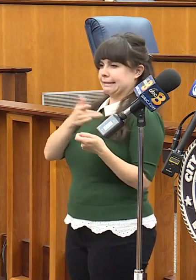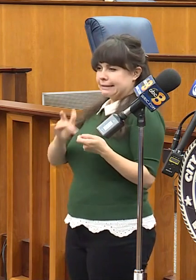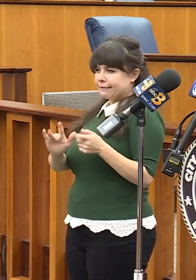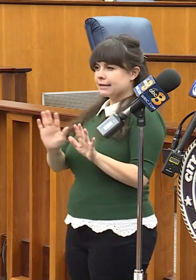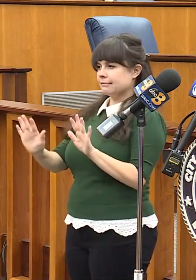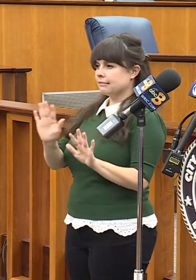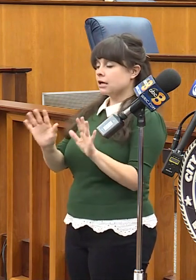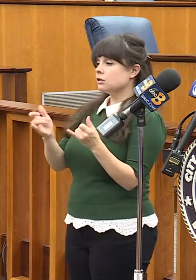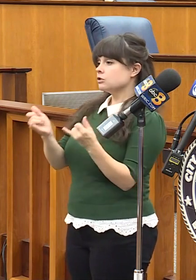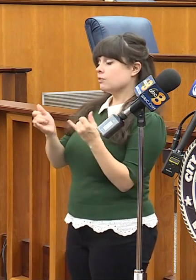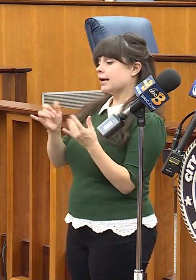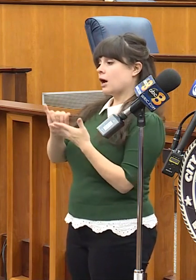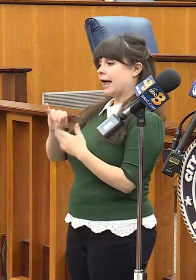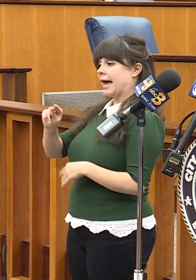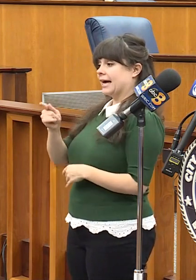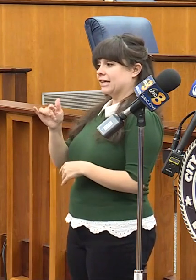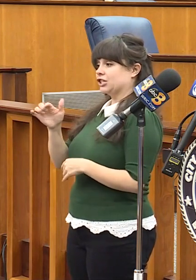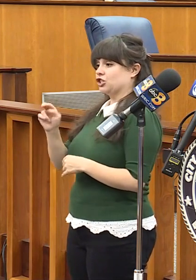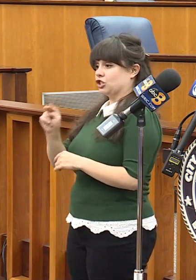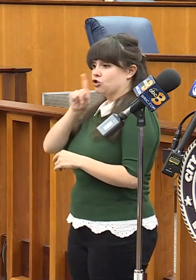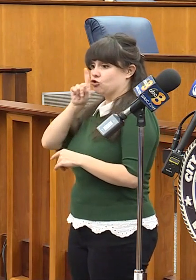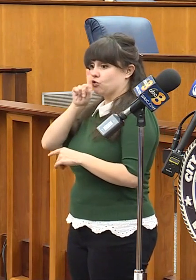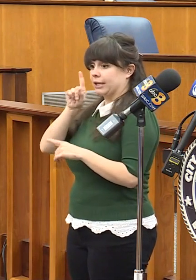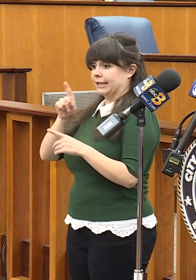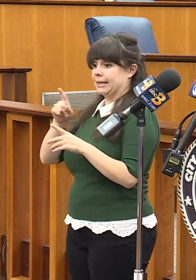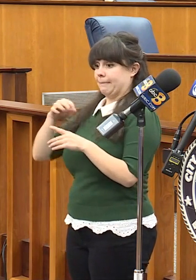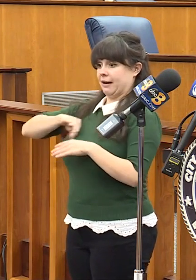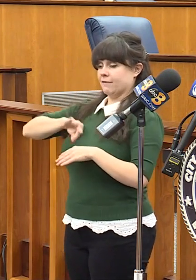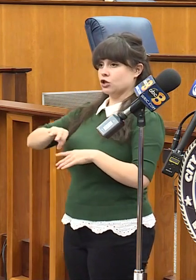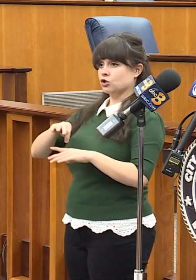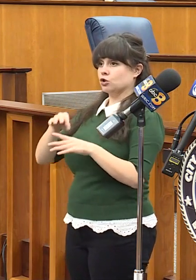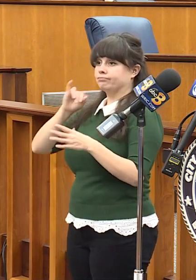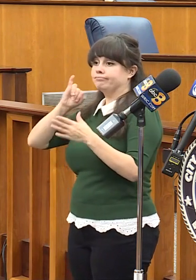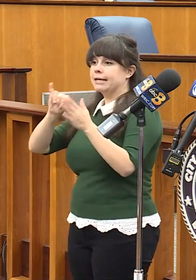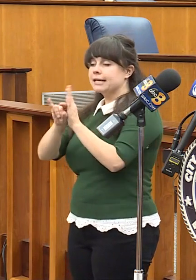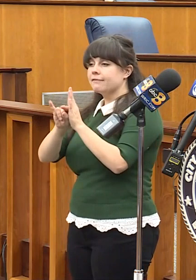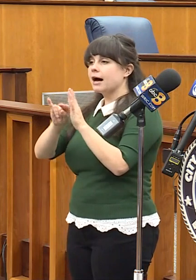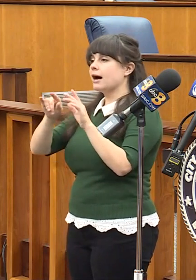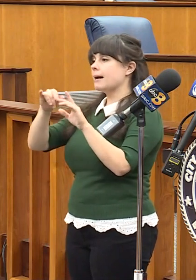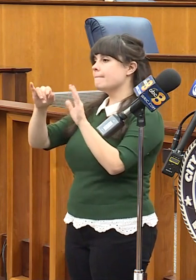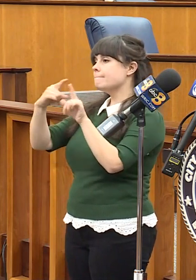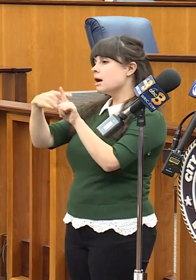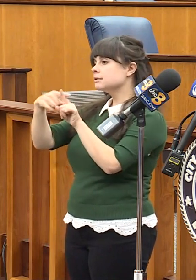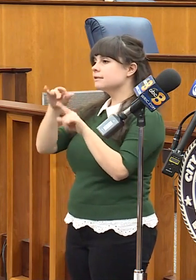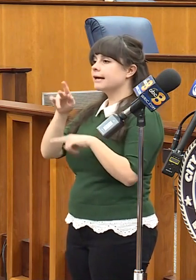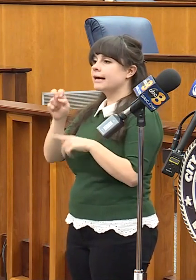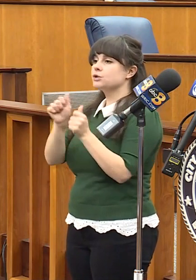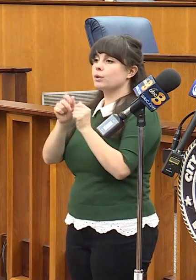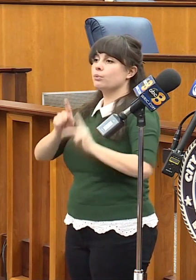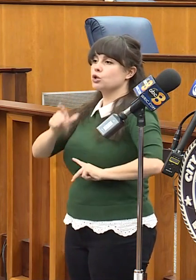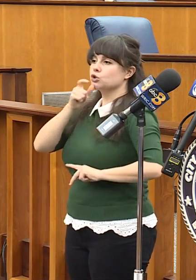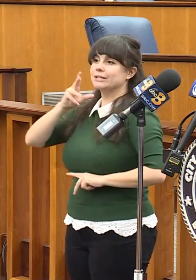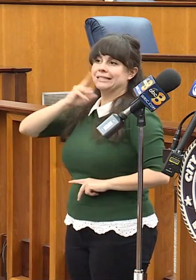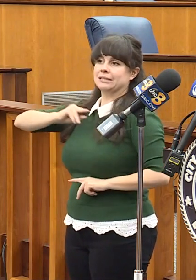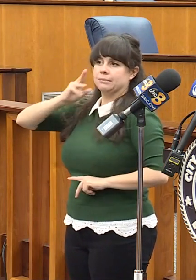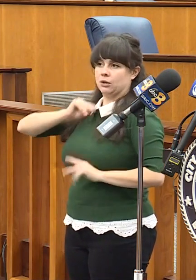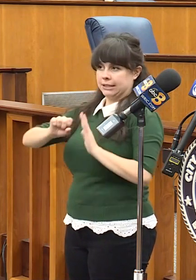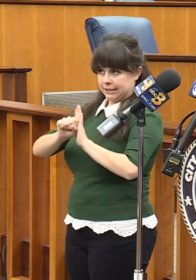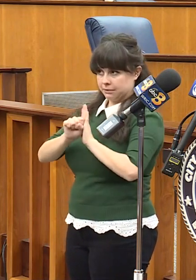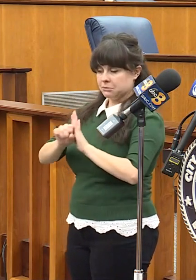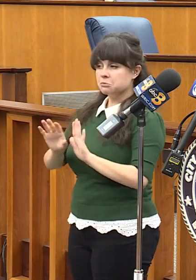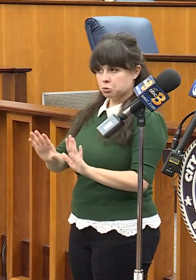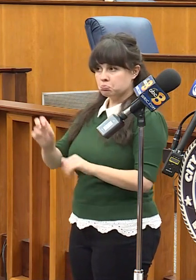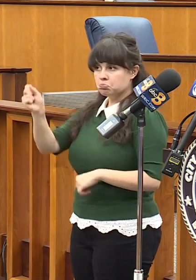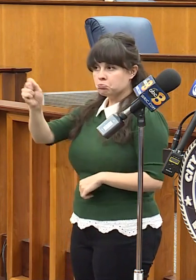helpful in identifying a positive case and somebody who either has been exposed or showing symptoms. I think we'll